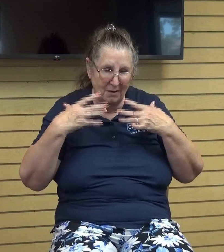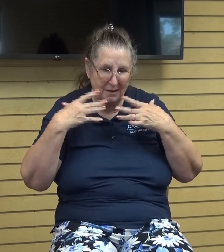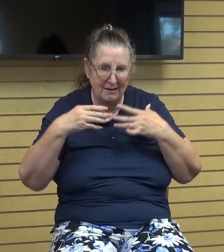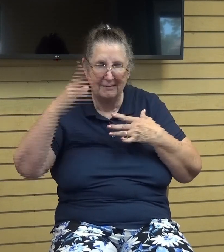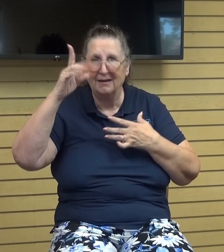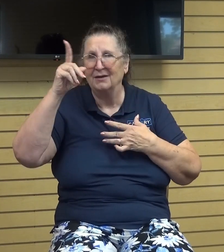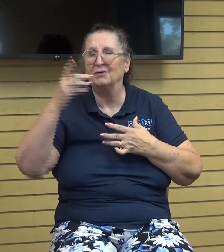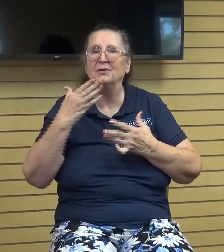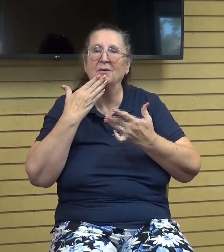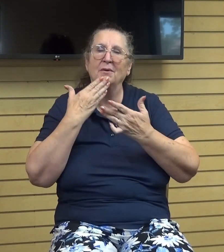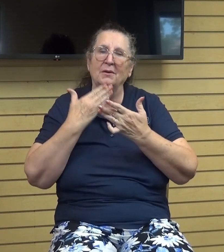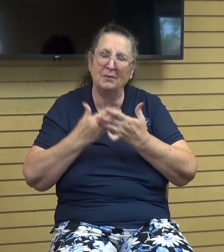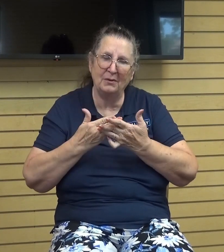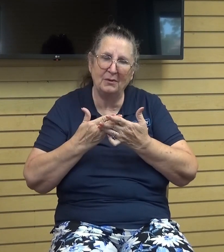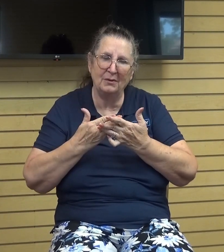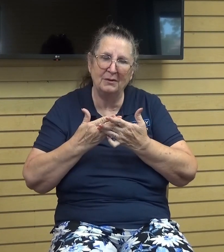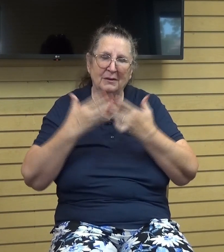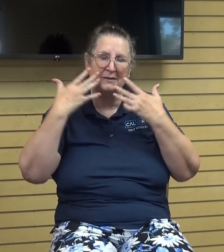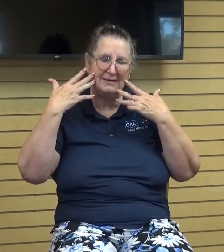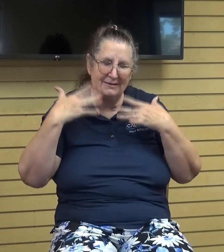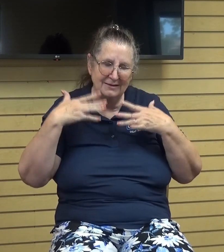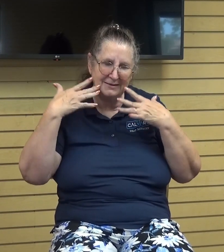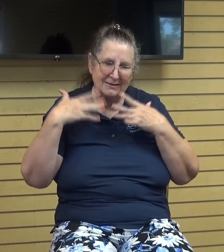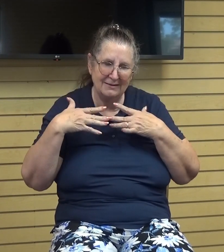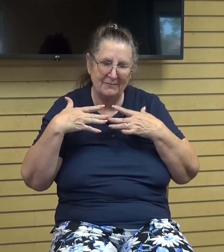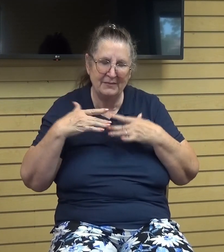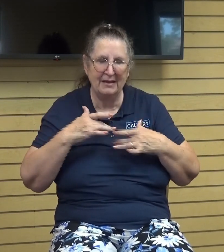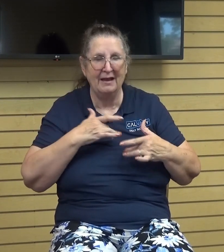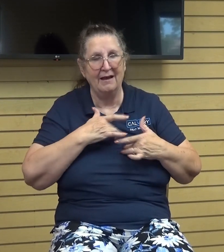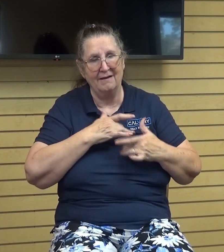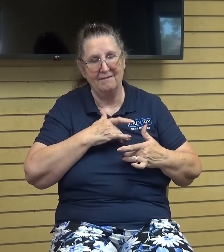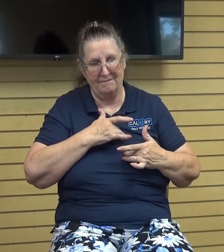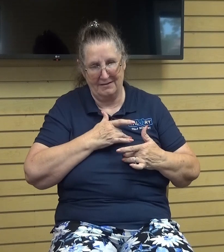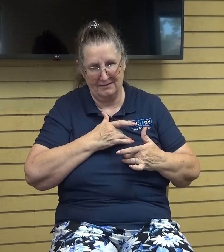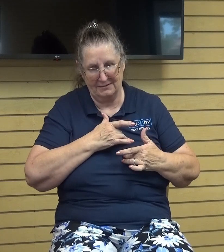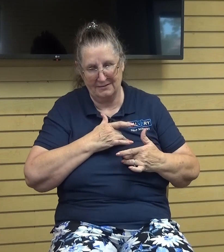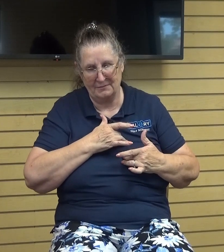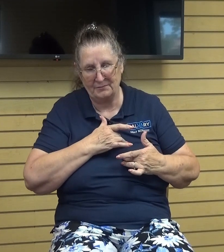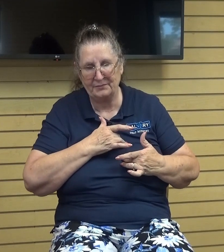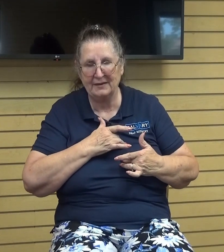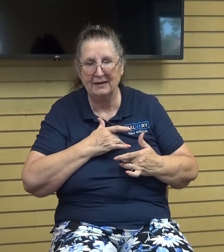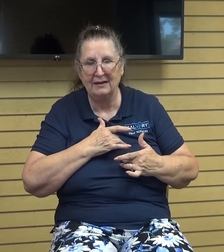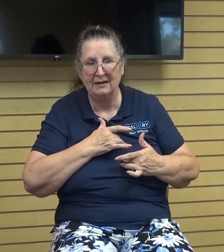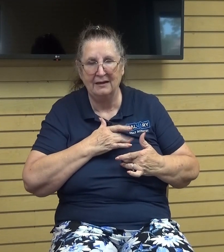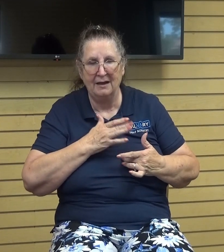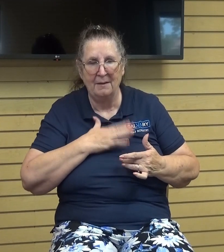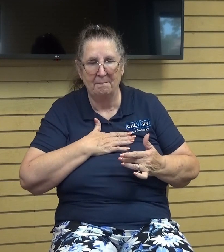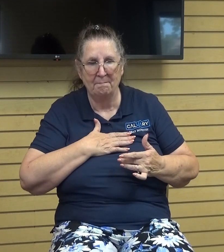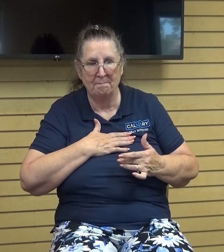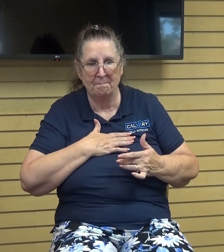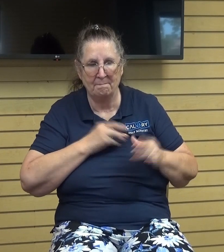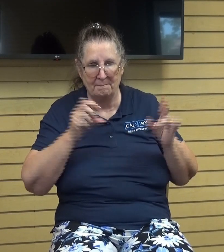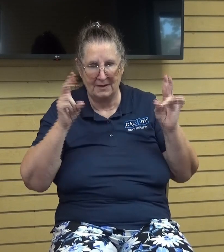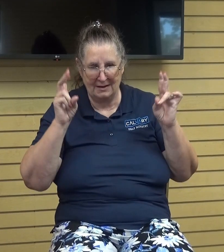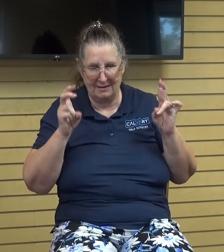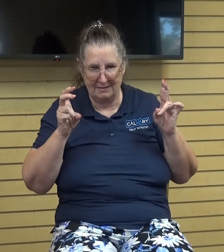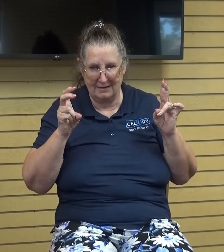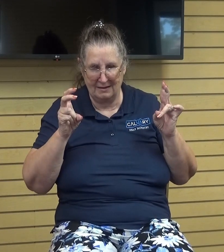good just the tears you know i felt like the um my theme is like uh isaiah